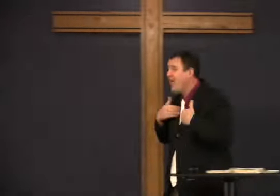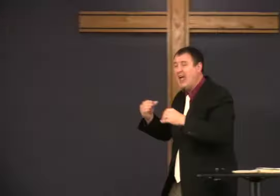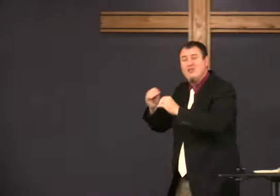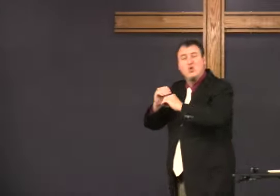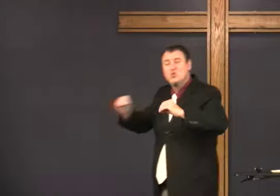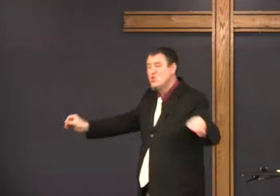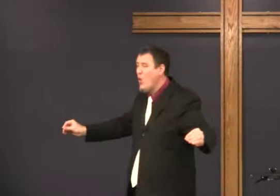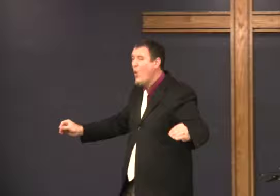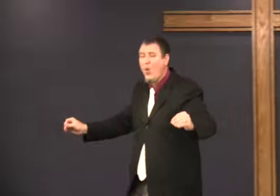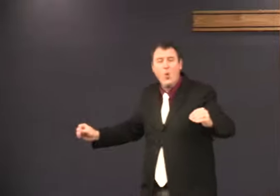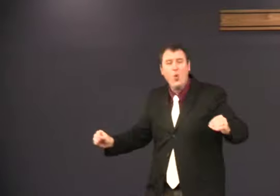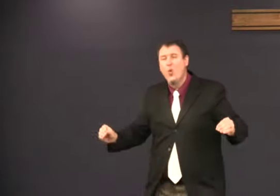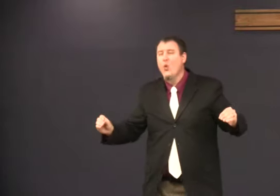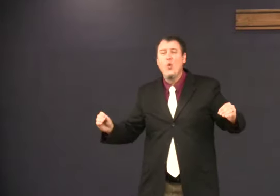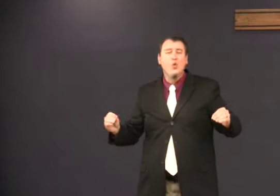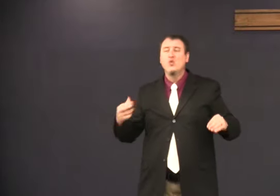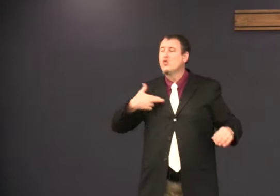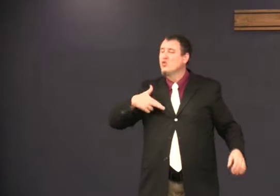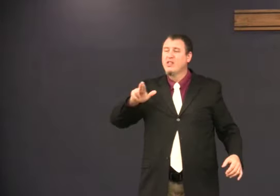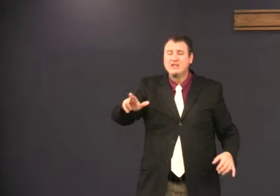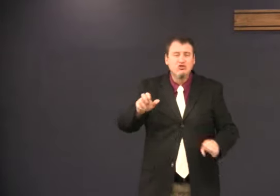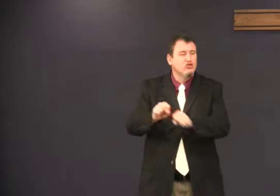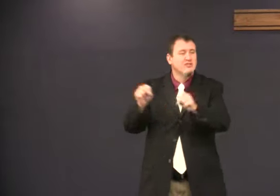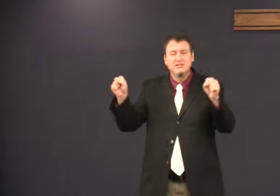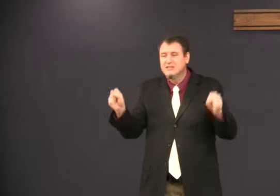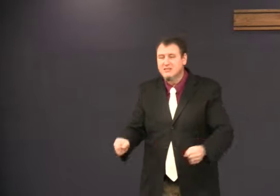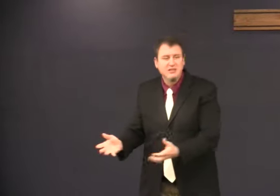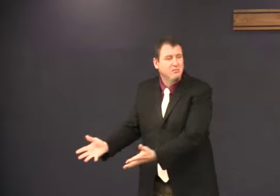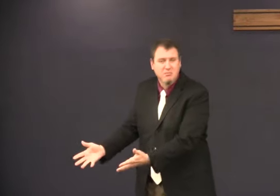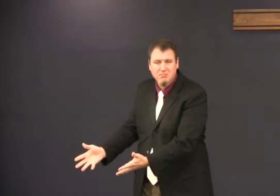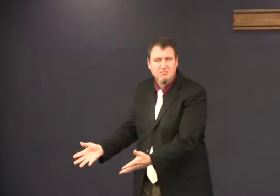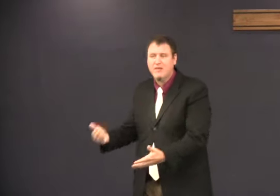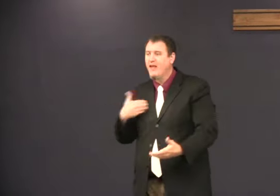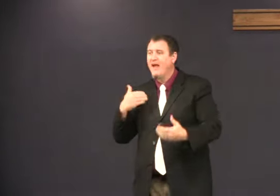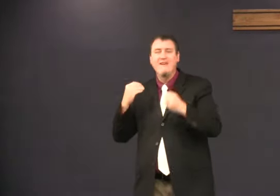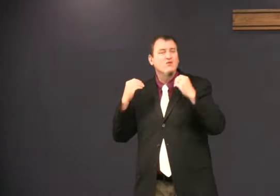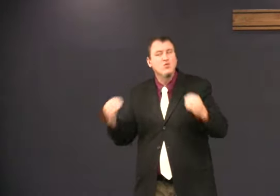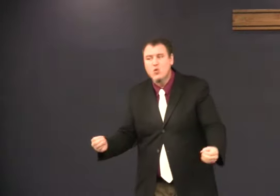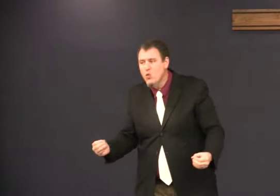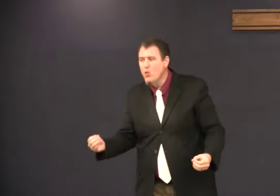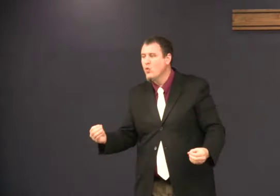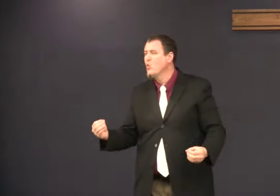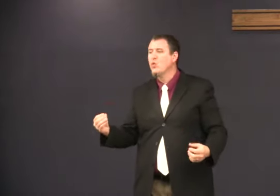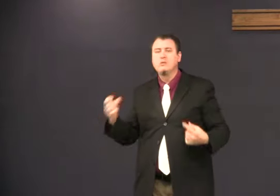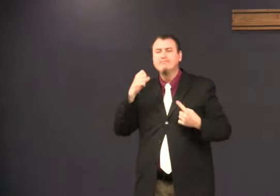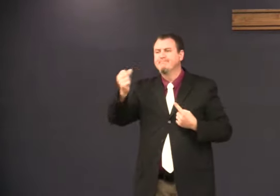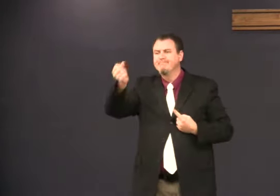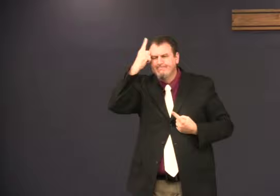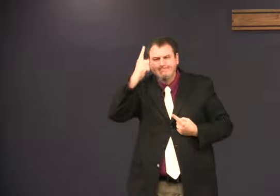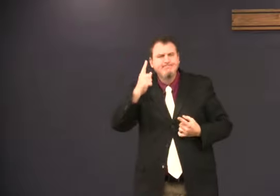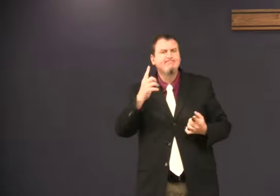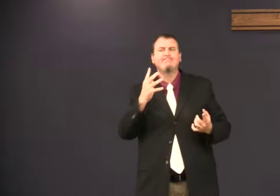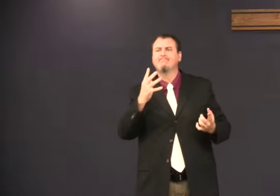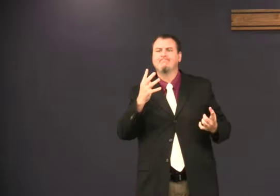So, these people had no religious system. Had no understanding